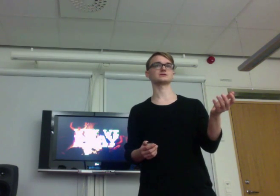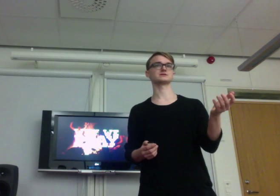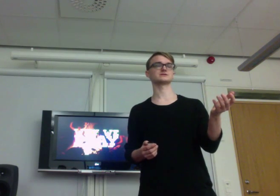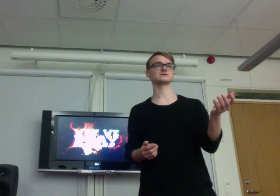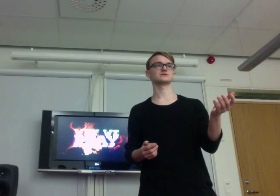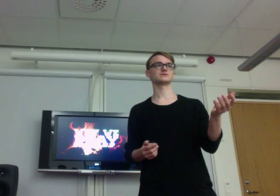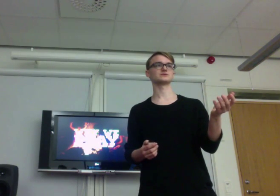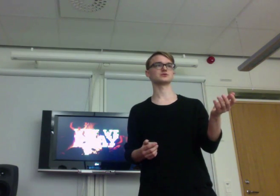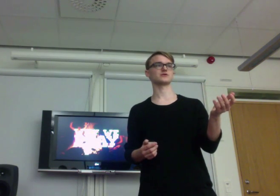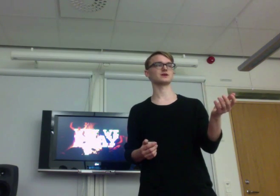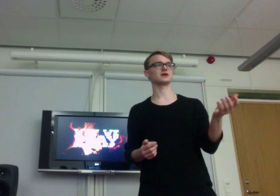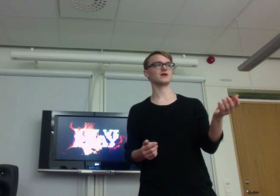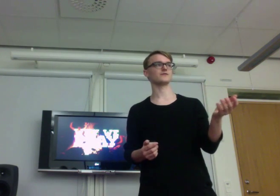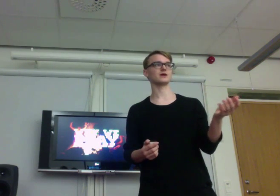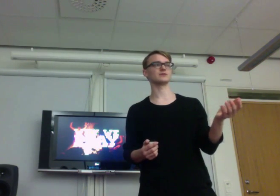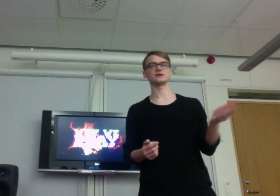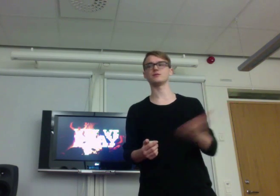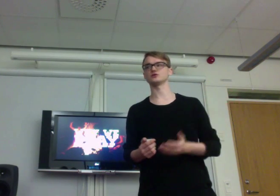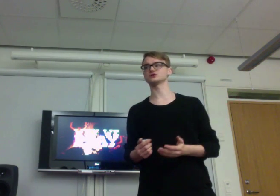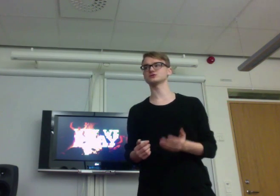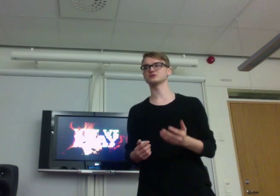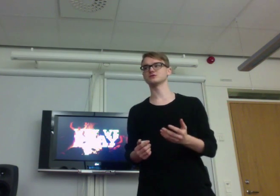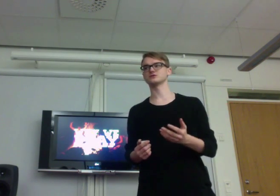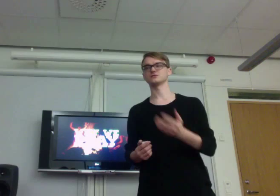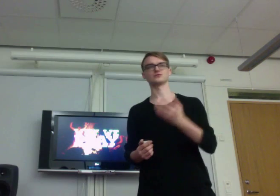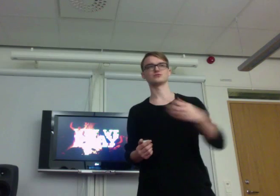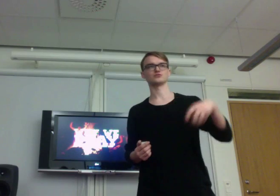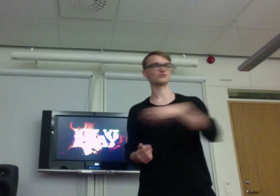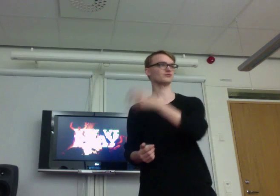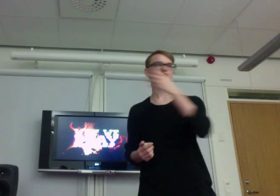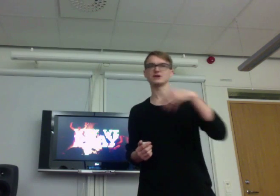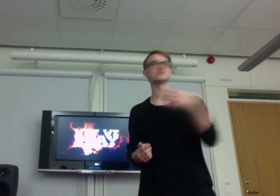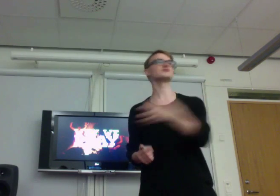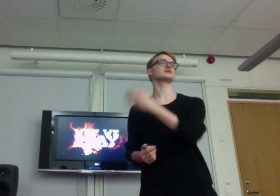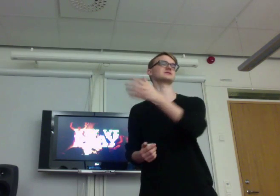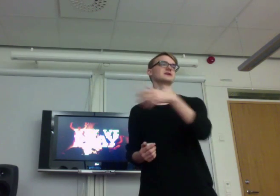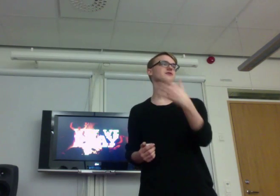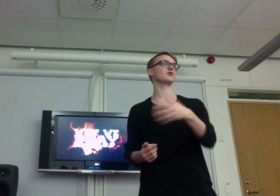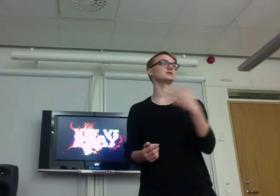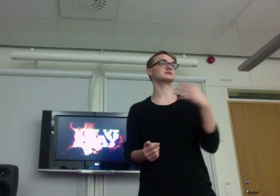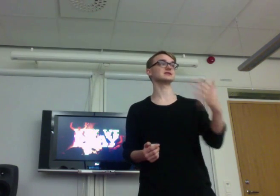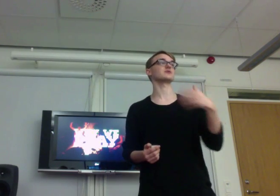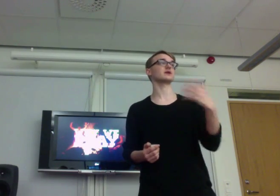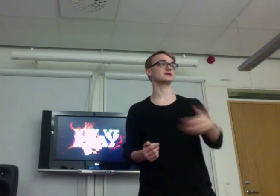because sort of they have maybe the most interestingly growing scene right now,